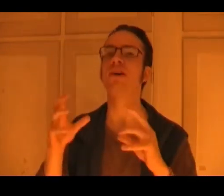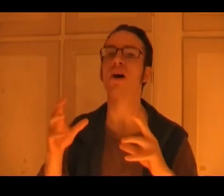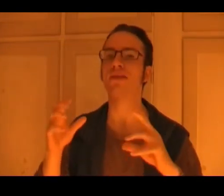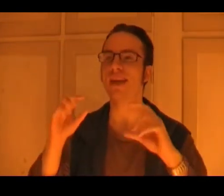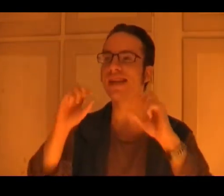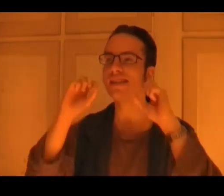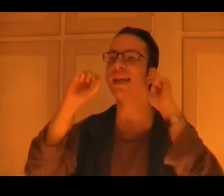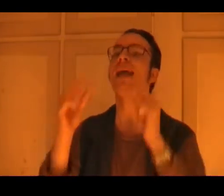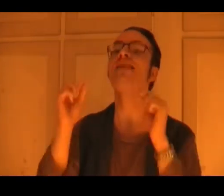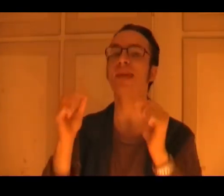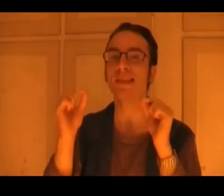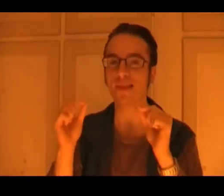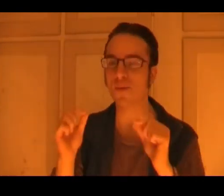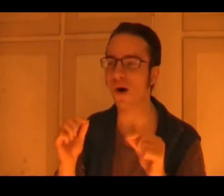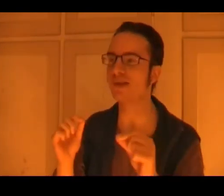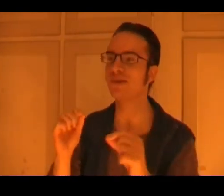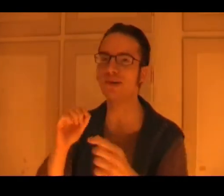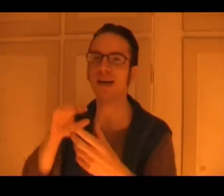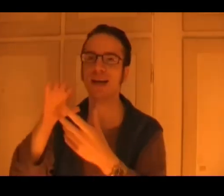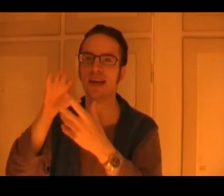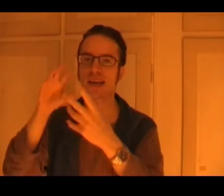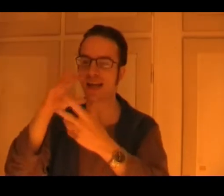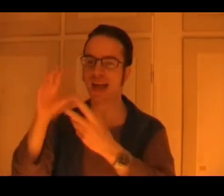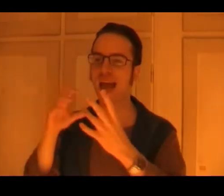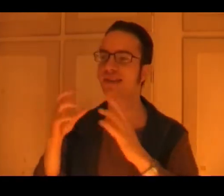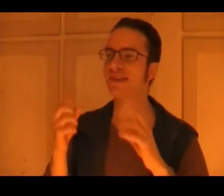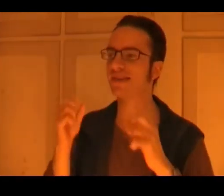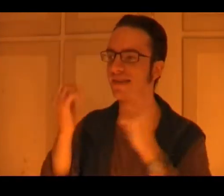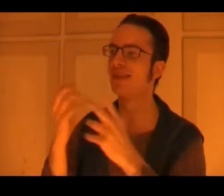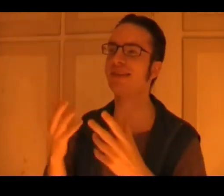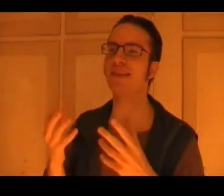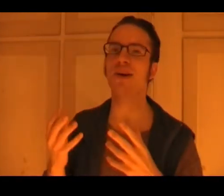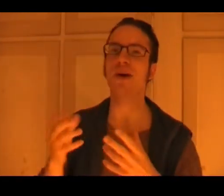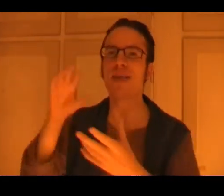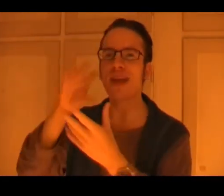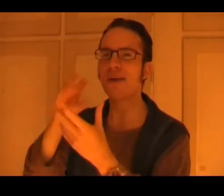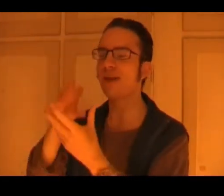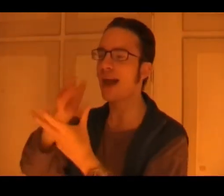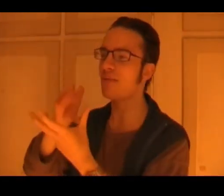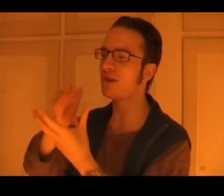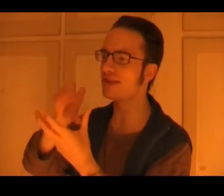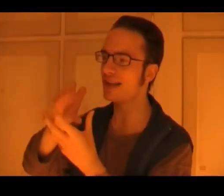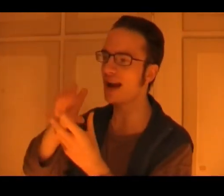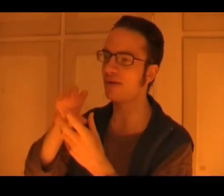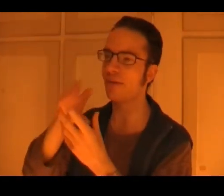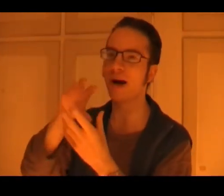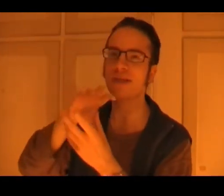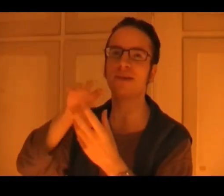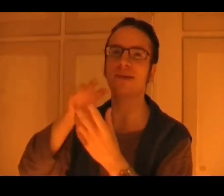arcs, they can see anything that they want to, and just, you know, they have cameras down by the, the